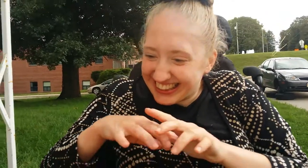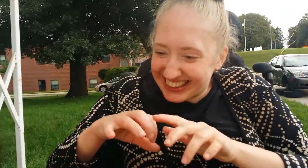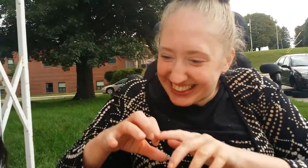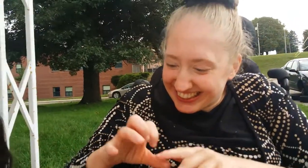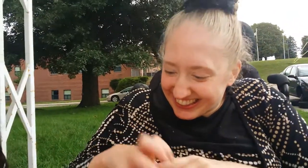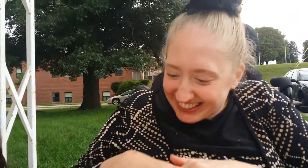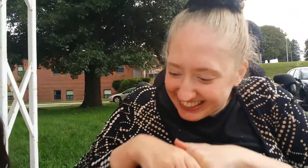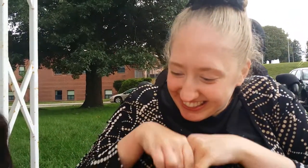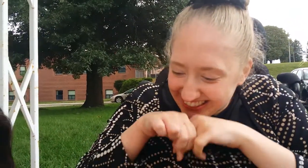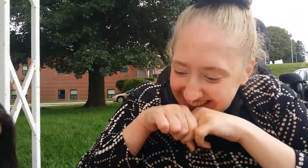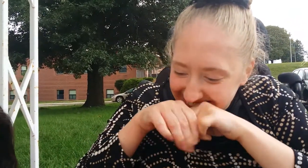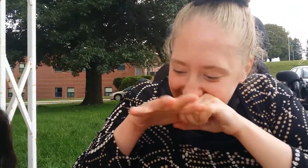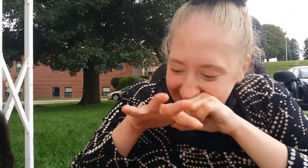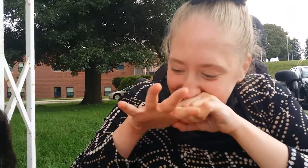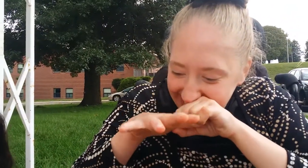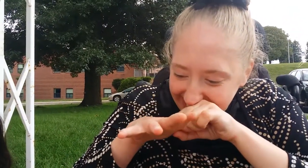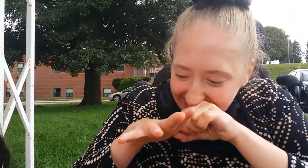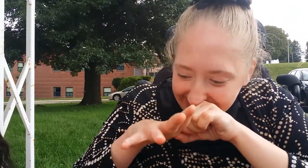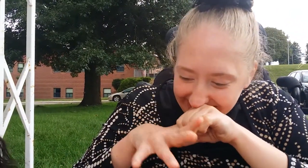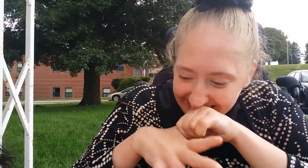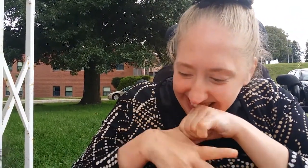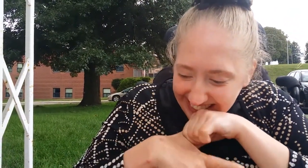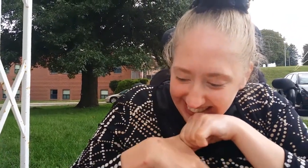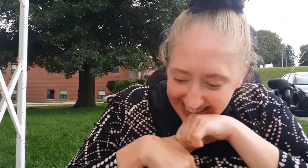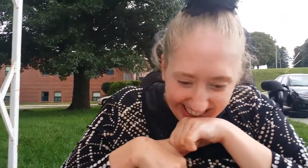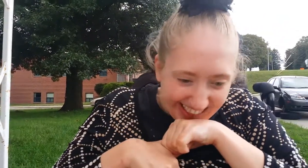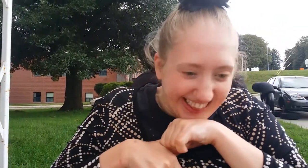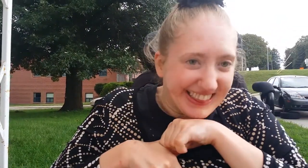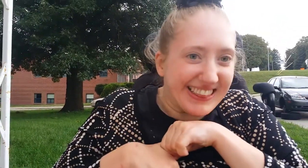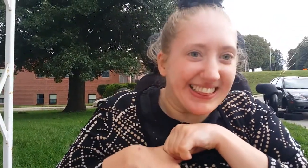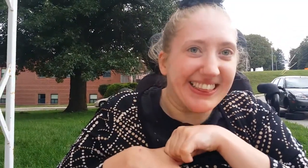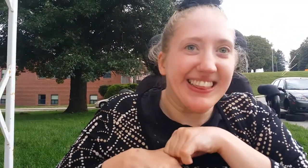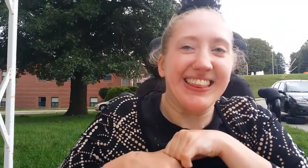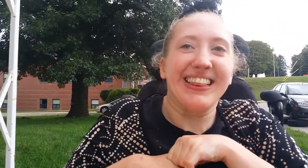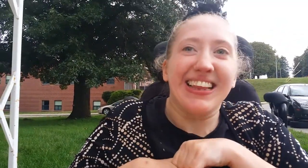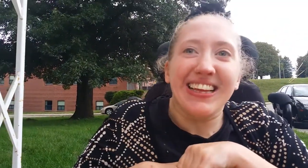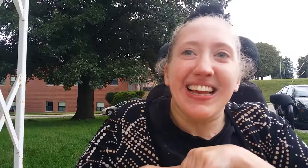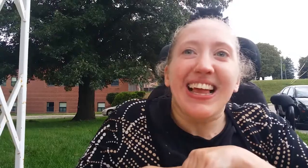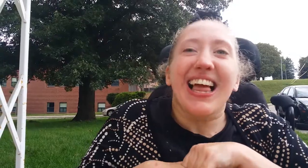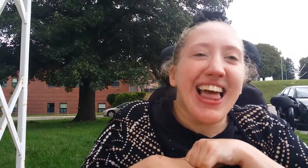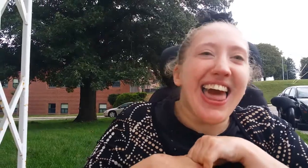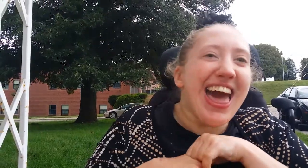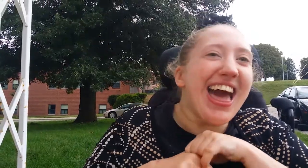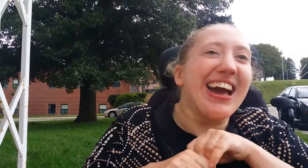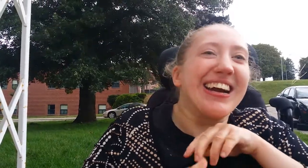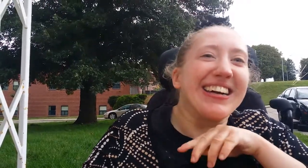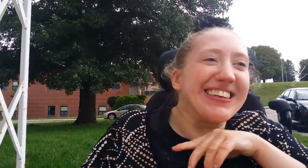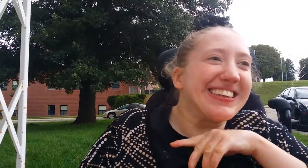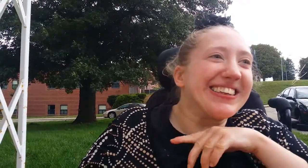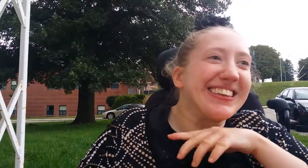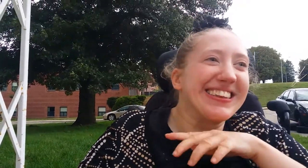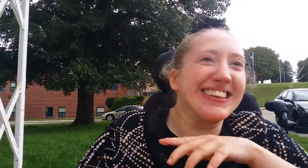tomorrow, do you think tomorrow you'll feel good enough to go to your program and get on the van? Yeah. Yeah? Okay.